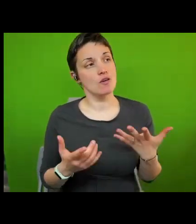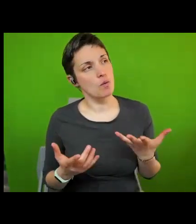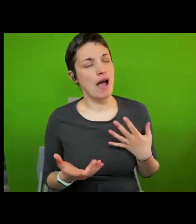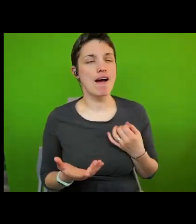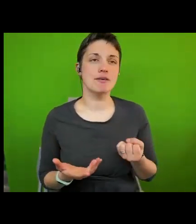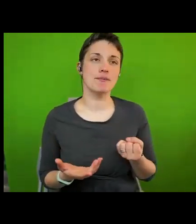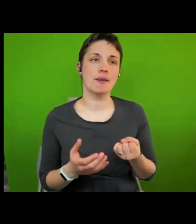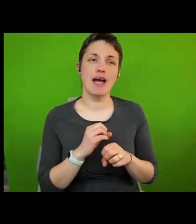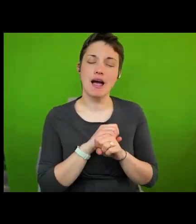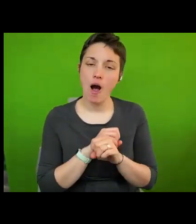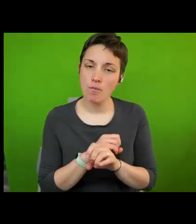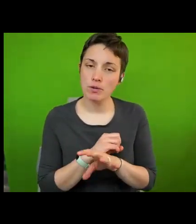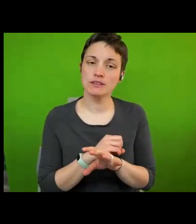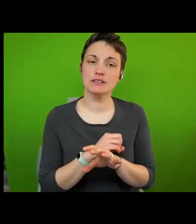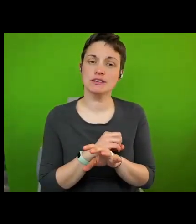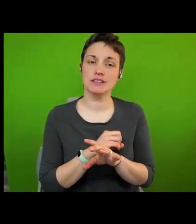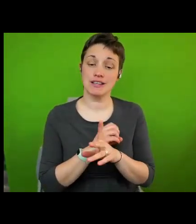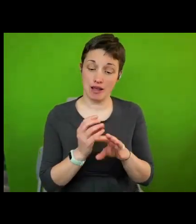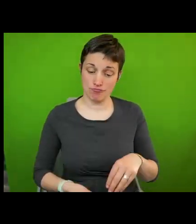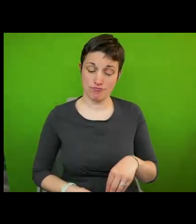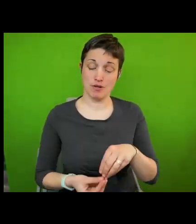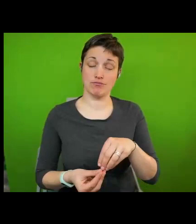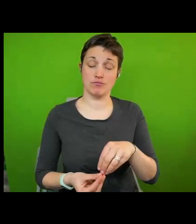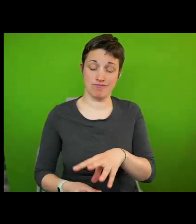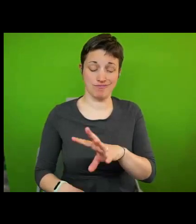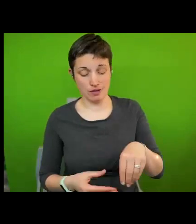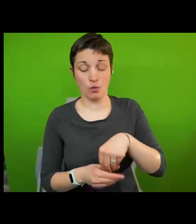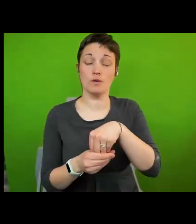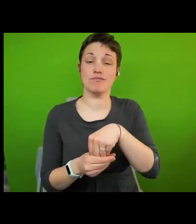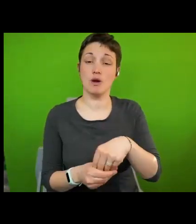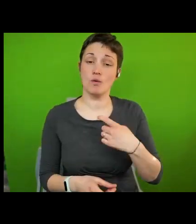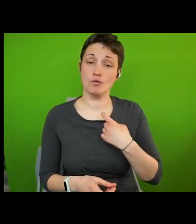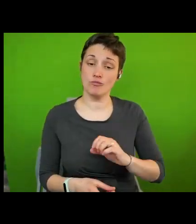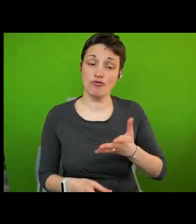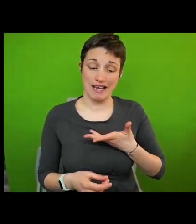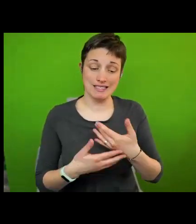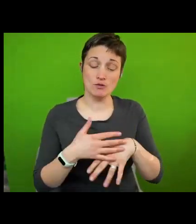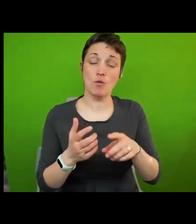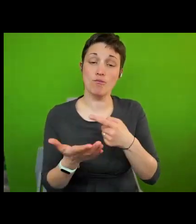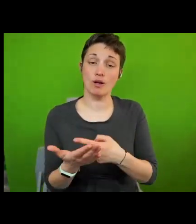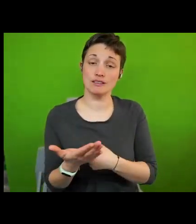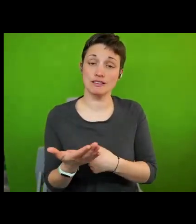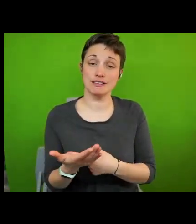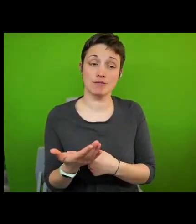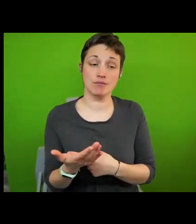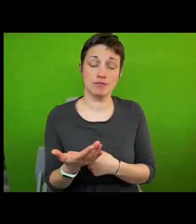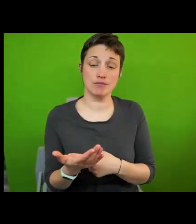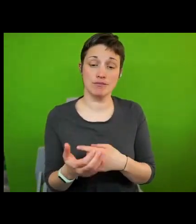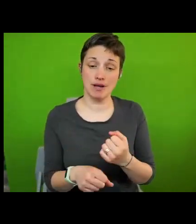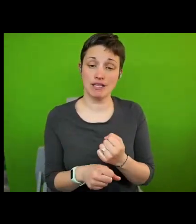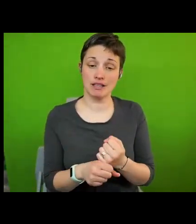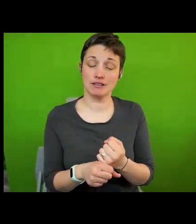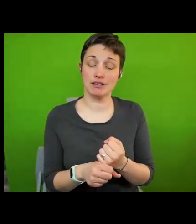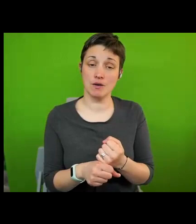that building human rights into local governance policy making decision making will